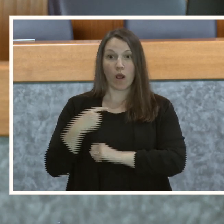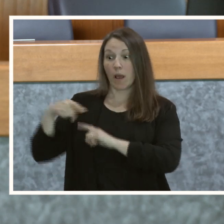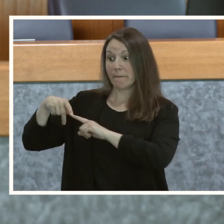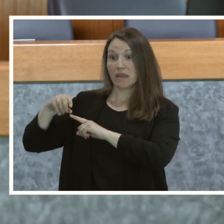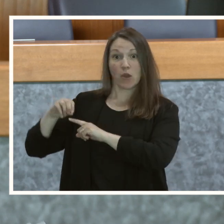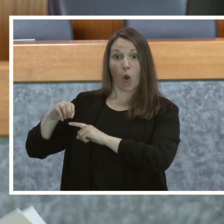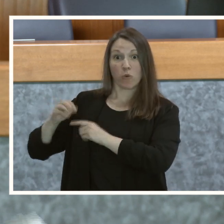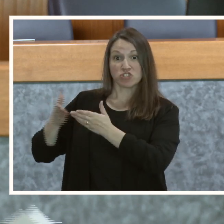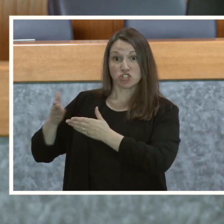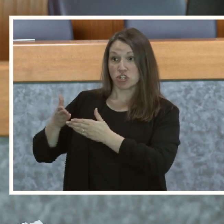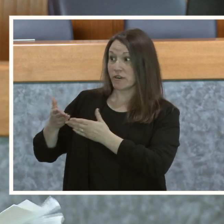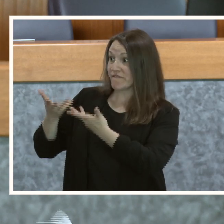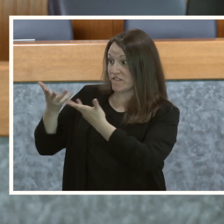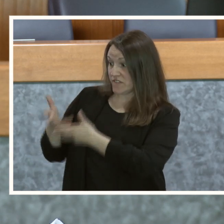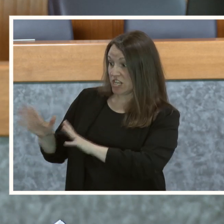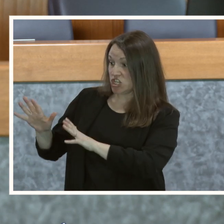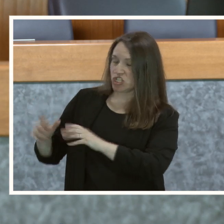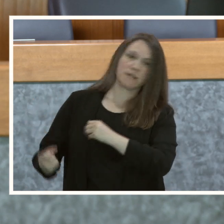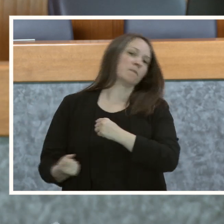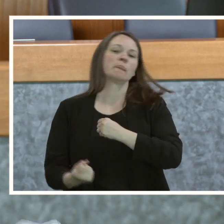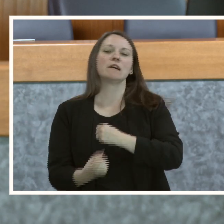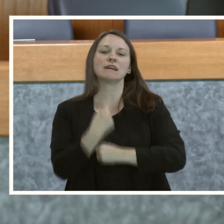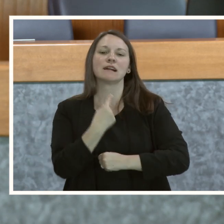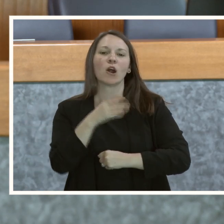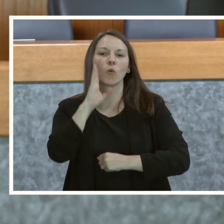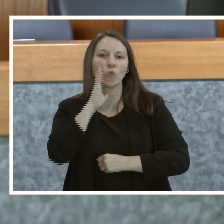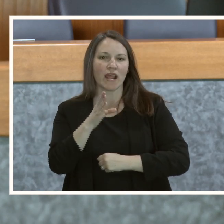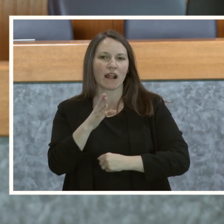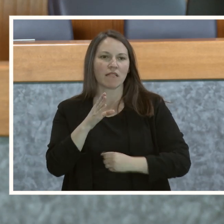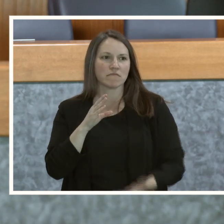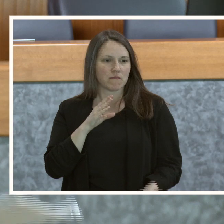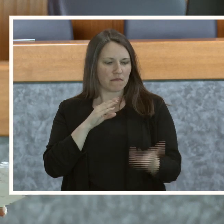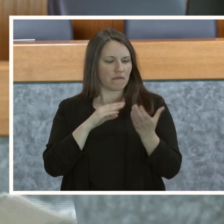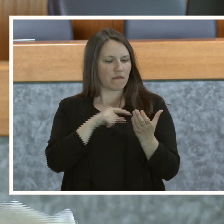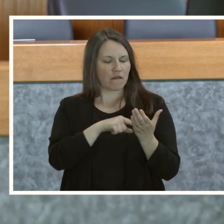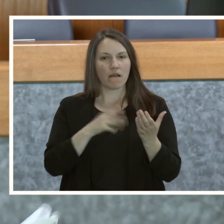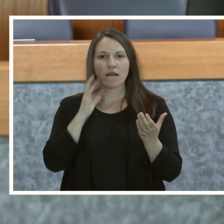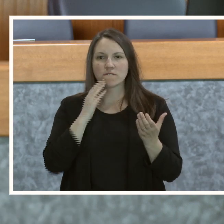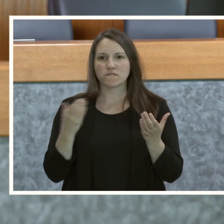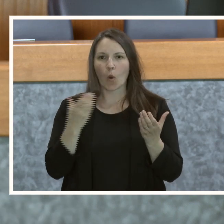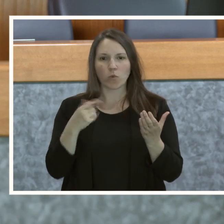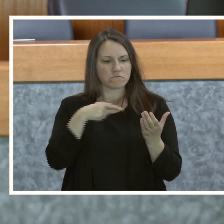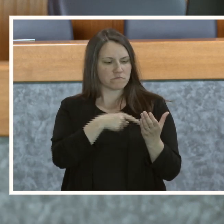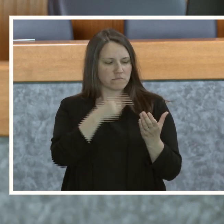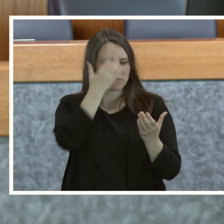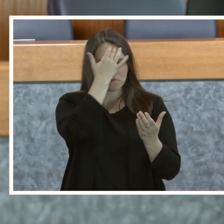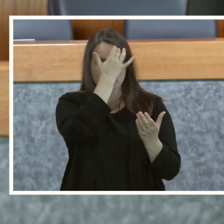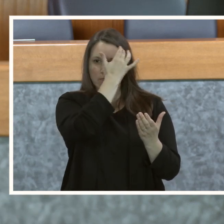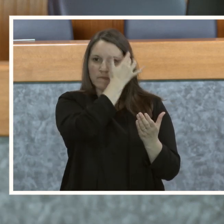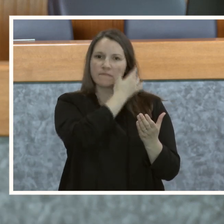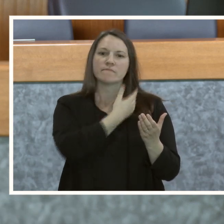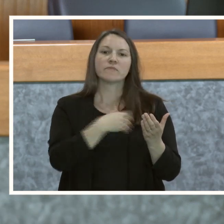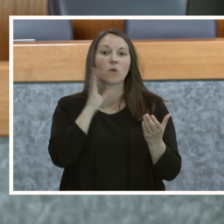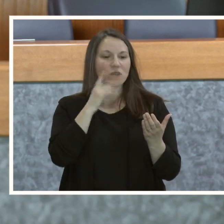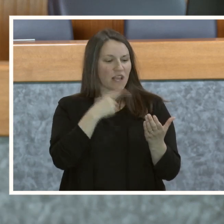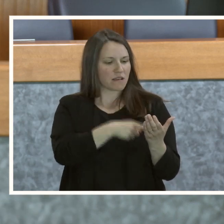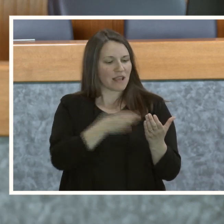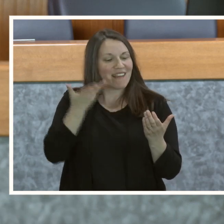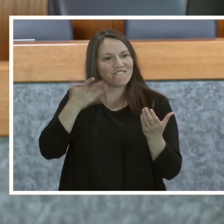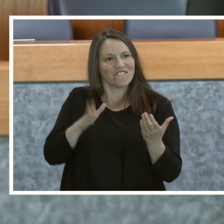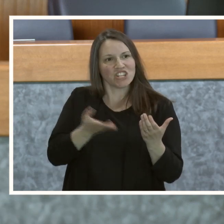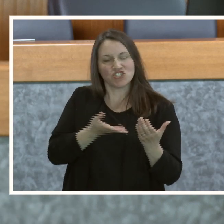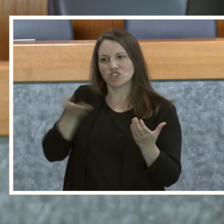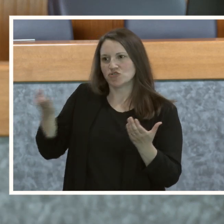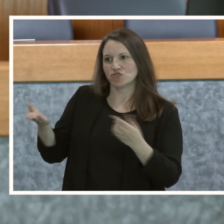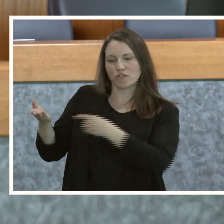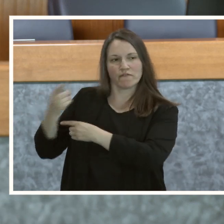served, they will get a notice on their phone that says it has been served. And they have that information and they can then